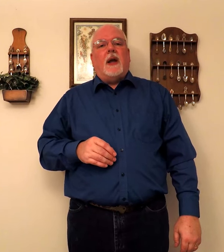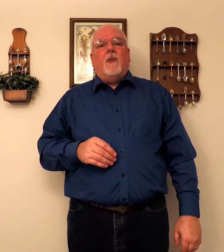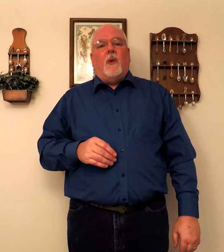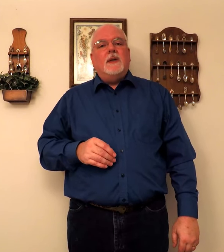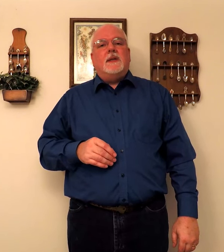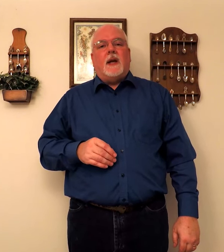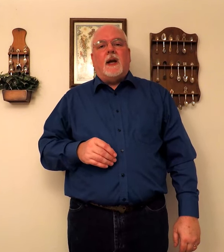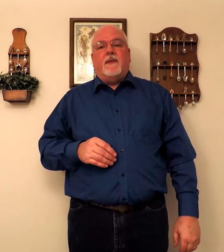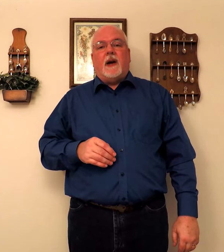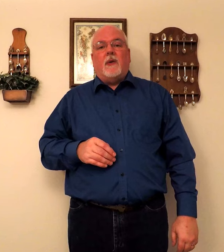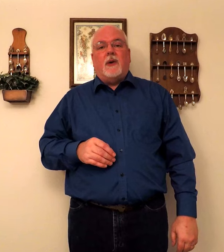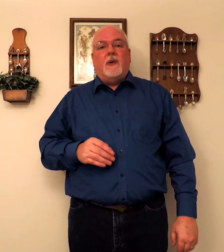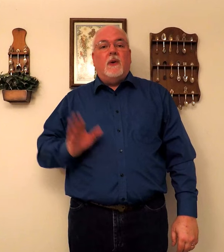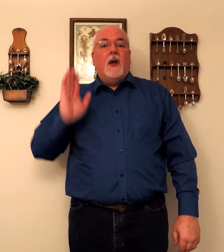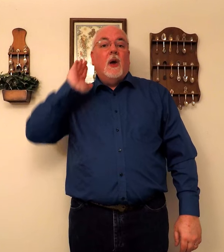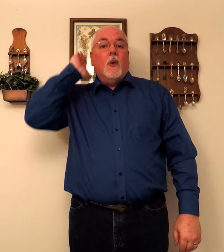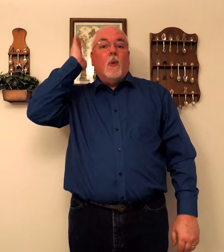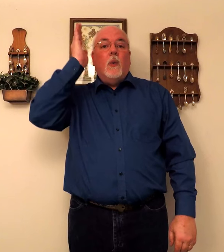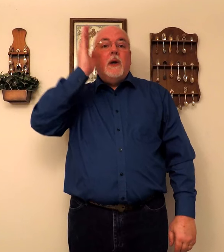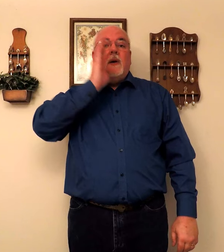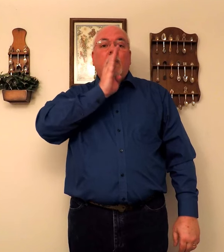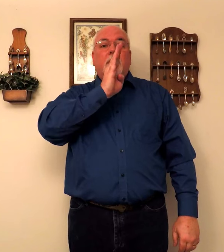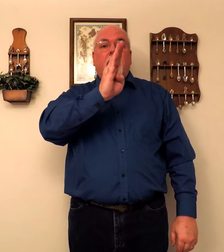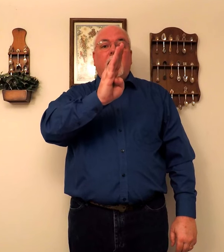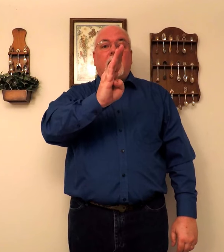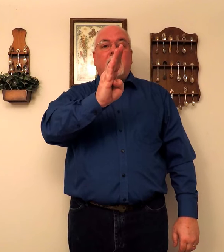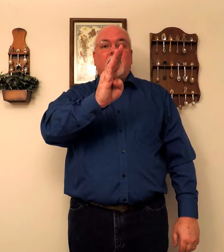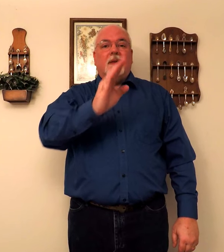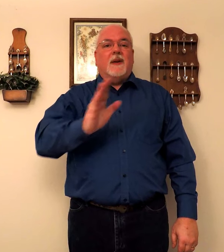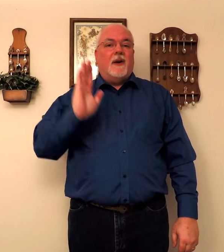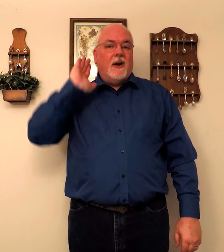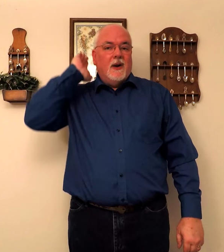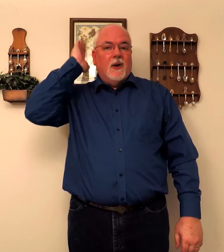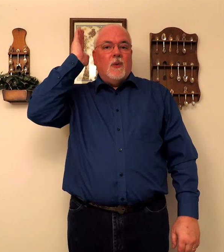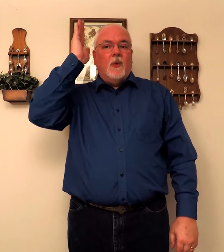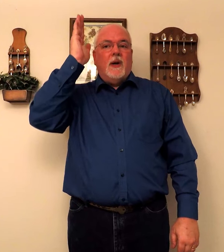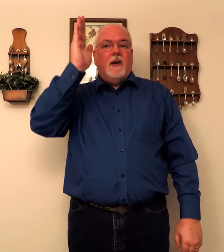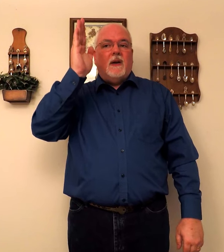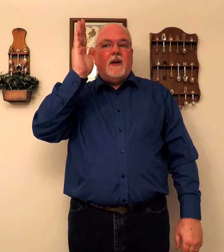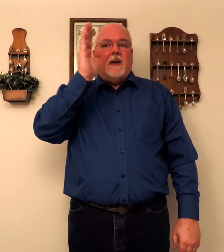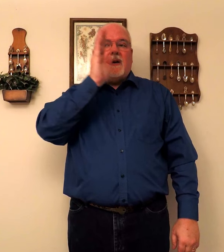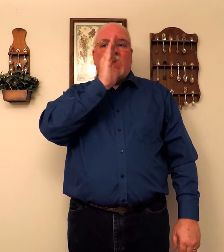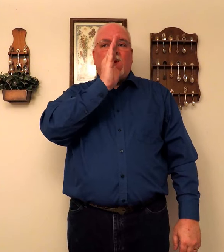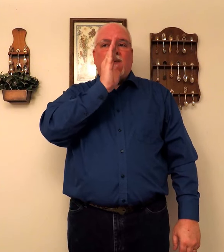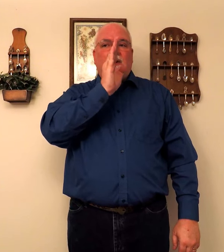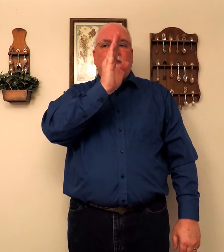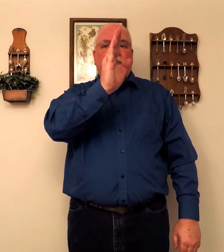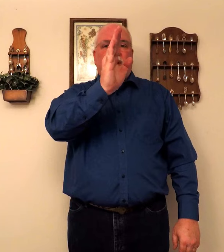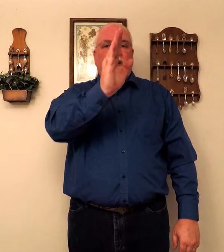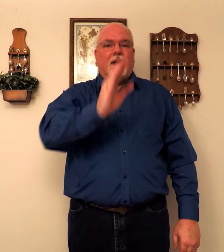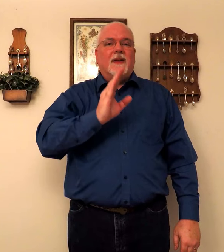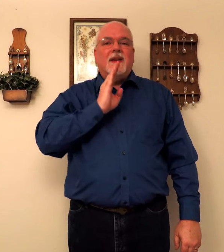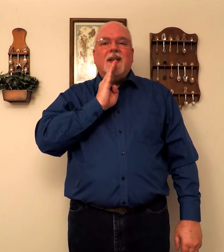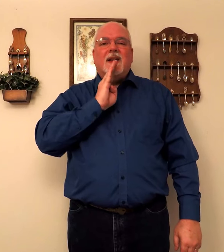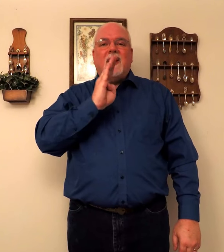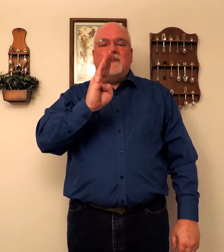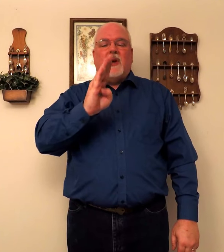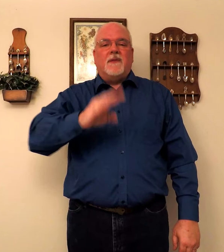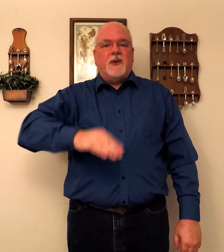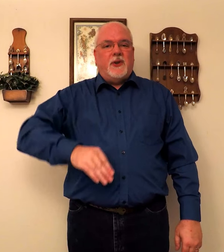like one sign if I were you. Will be. All right? Will. Come over. Be. Comes off the